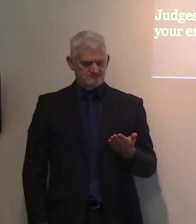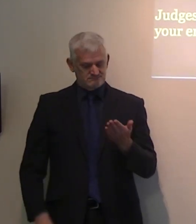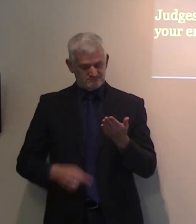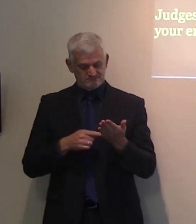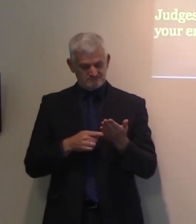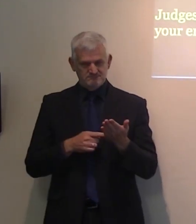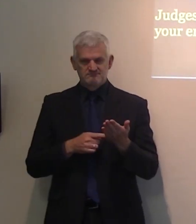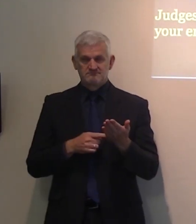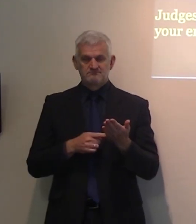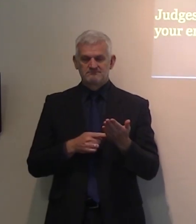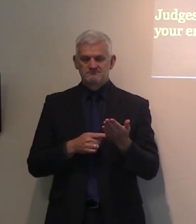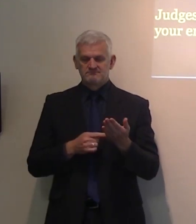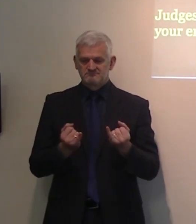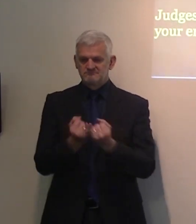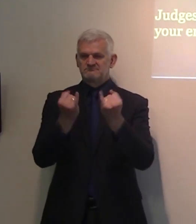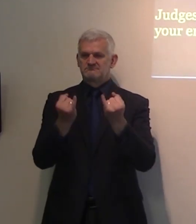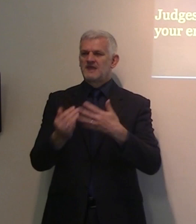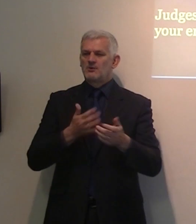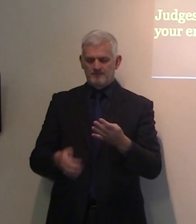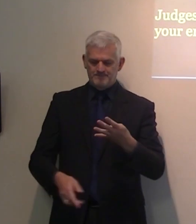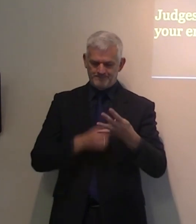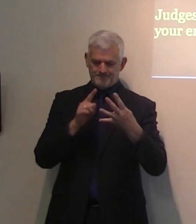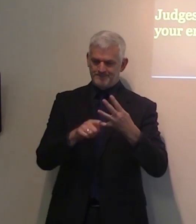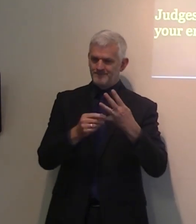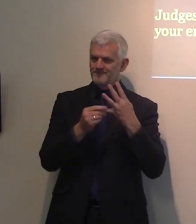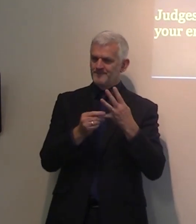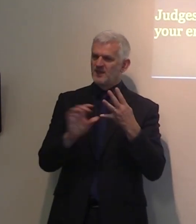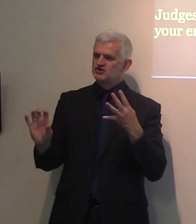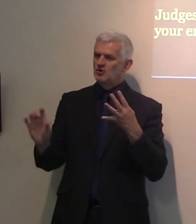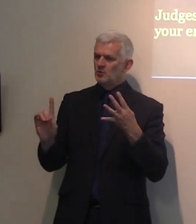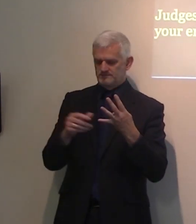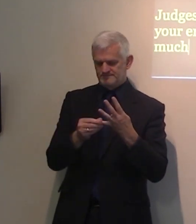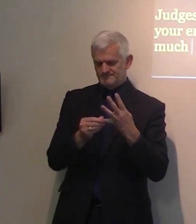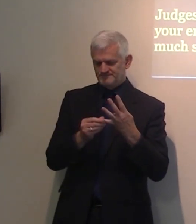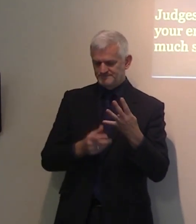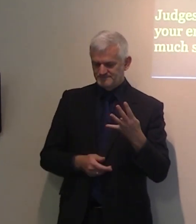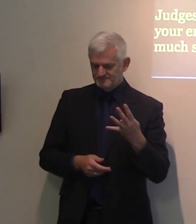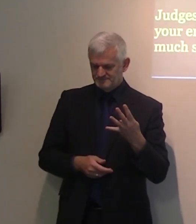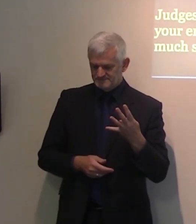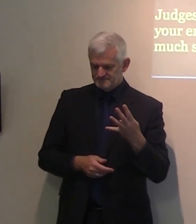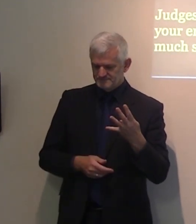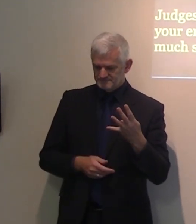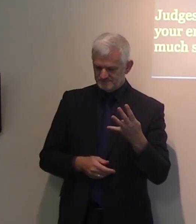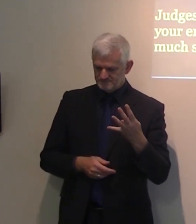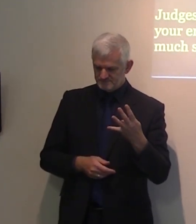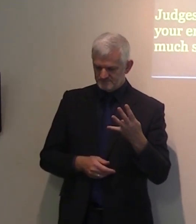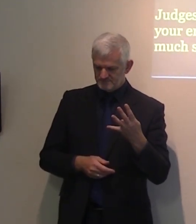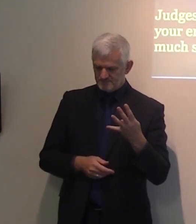The fourth one, the fourth quality or property of salt, is that salt, or you don't need me to tell you this again,